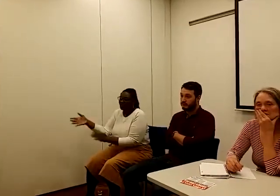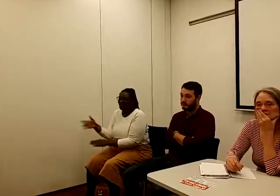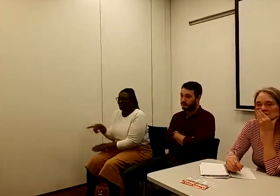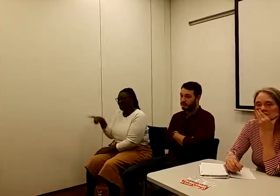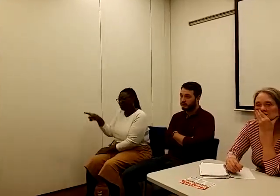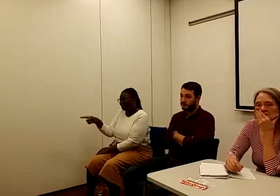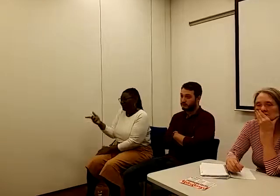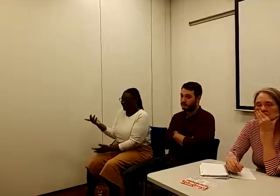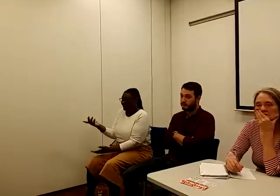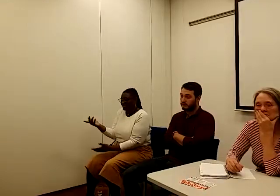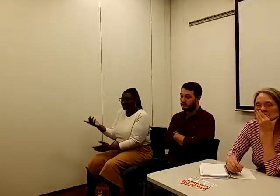can't.